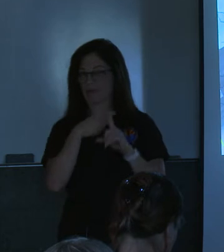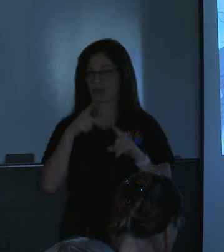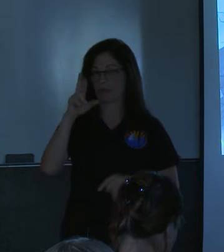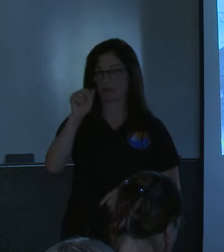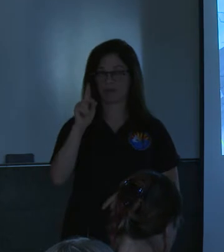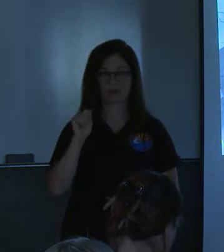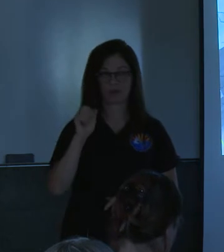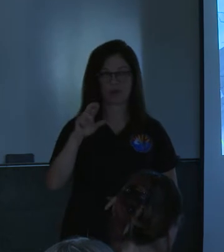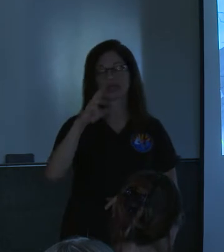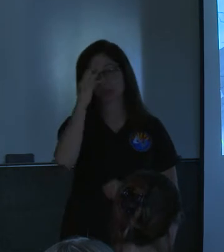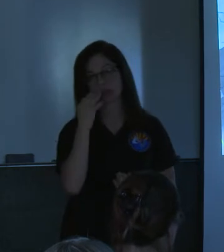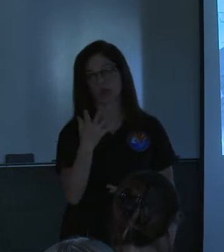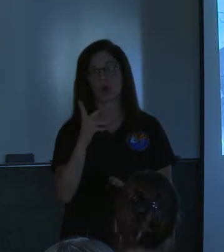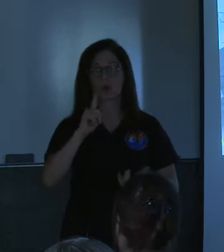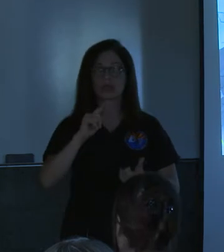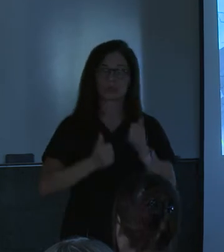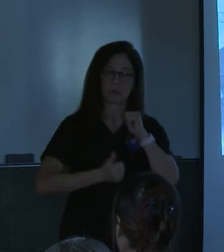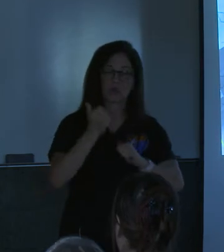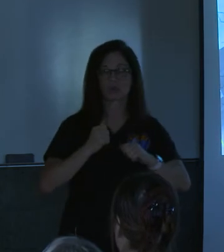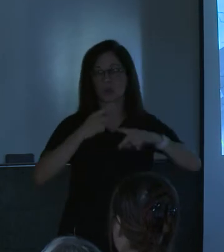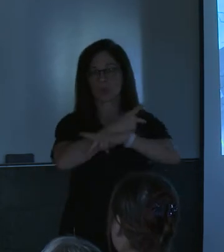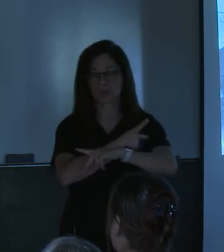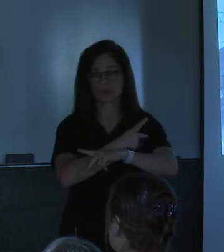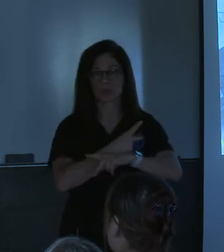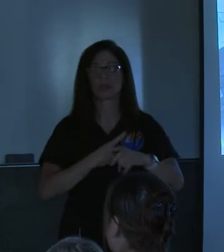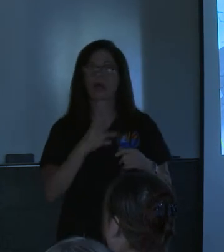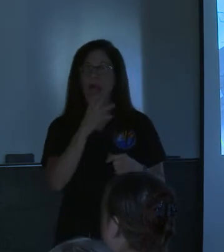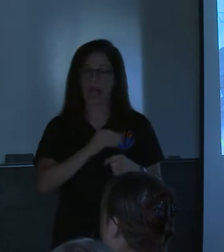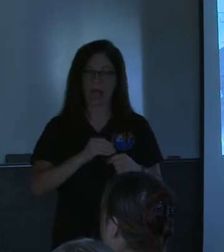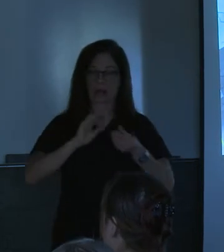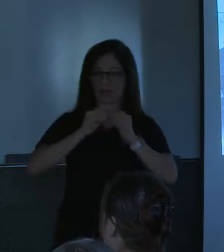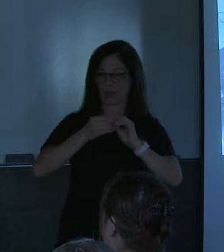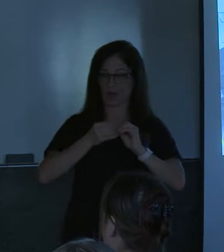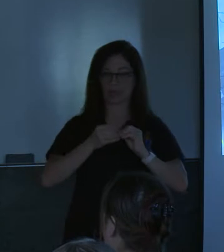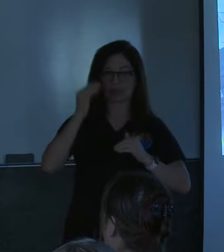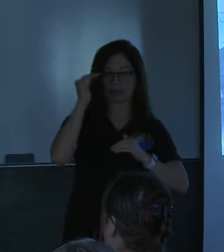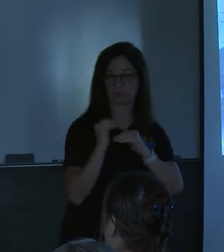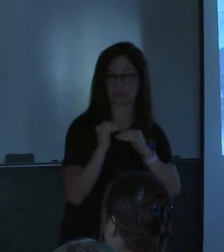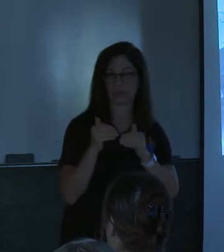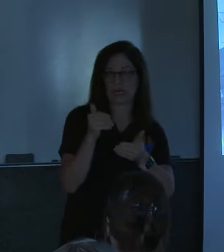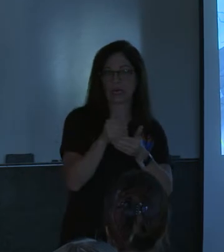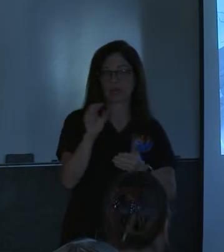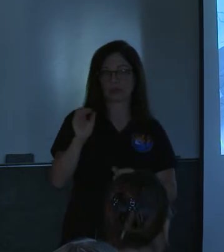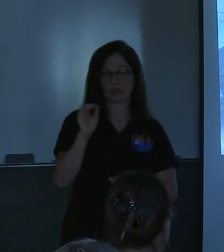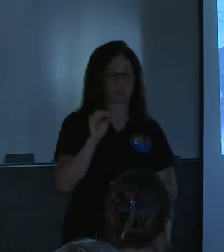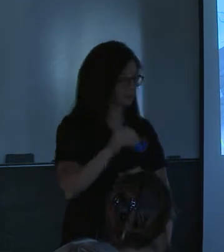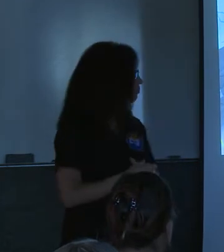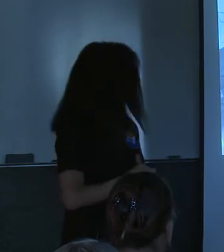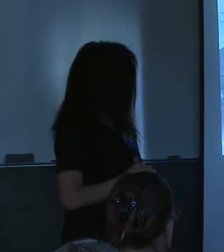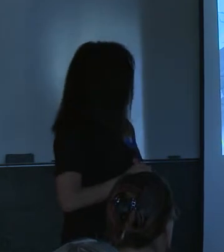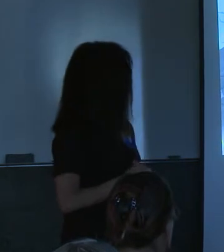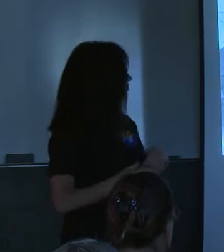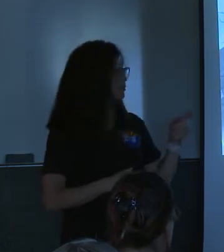lend an idea of where the intensity was greatest and the values dropping to near zero 5